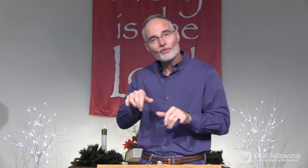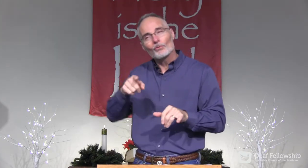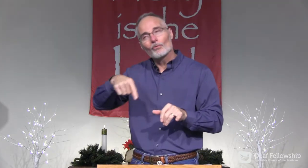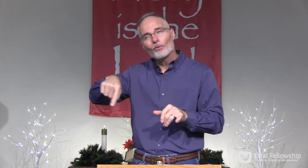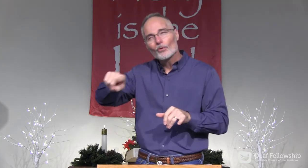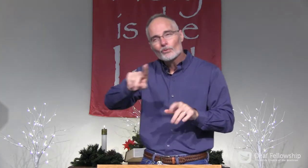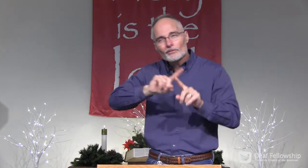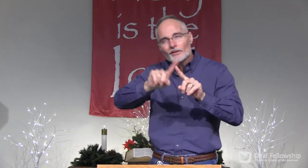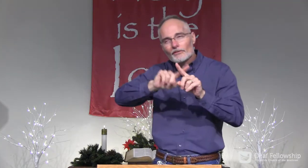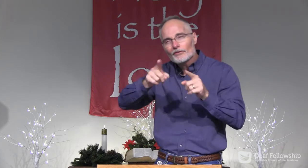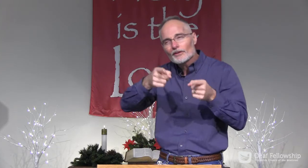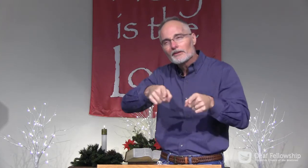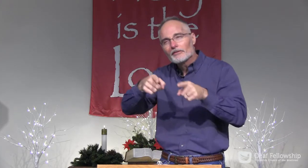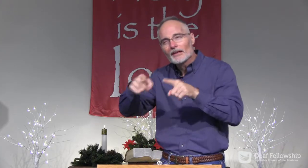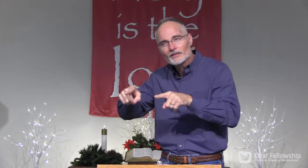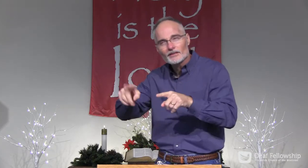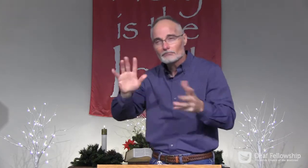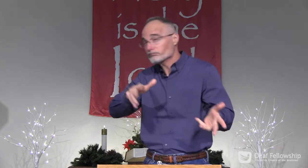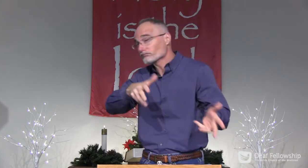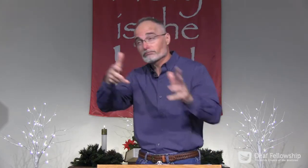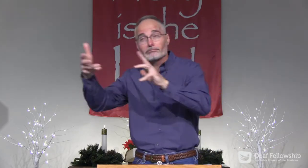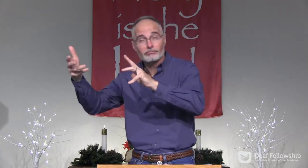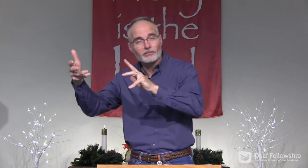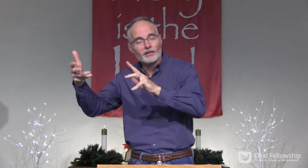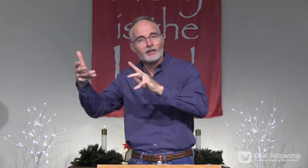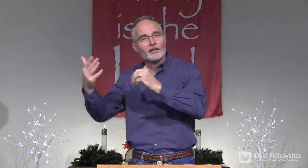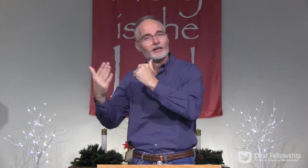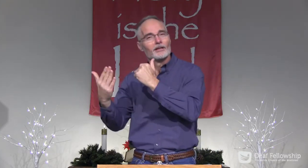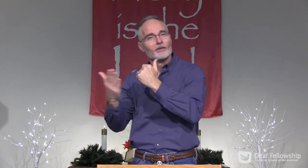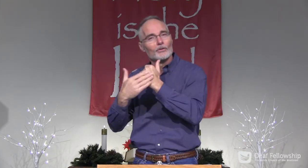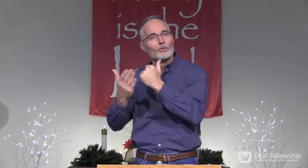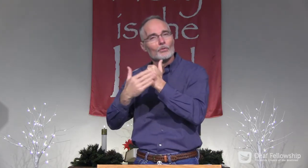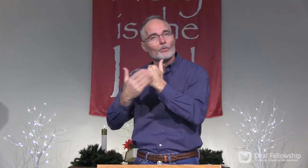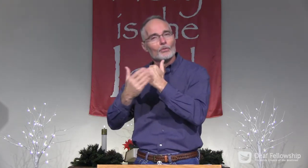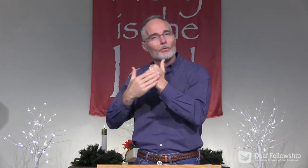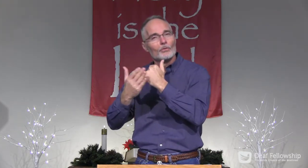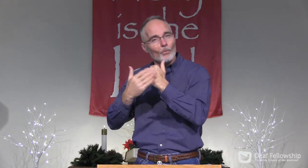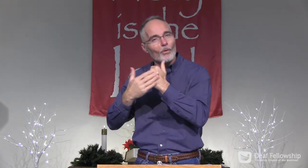But also, those different events,